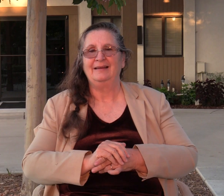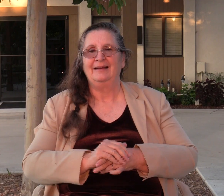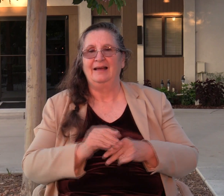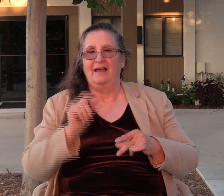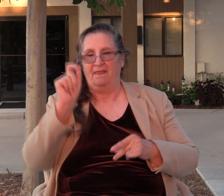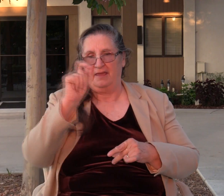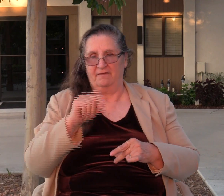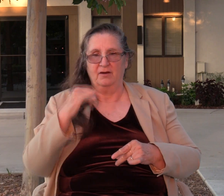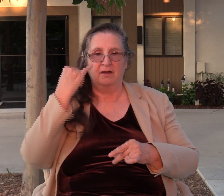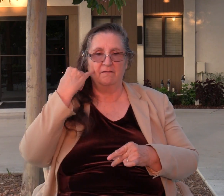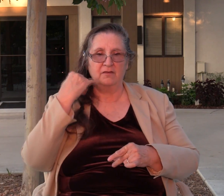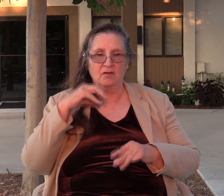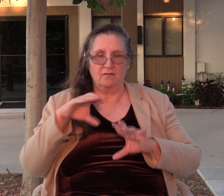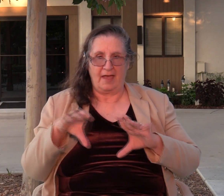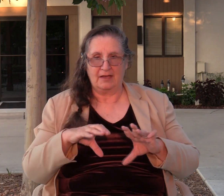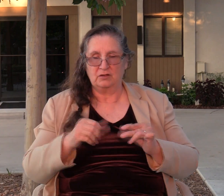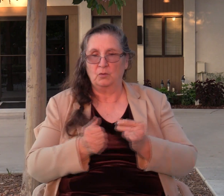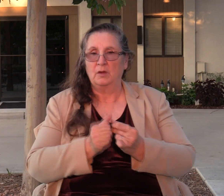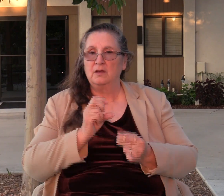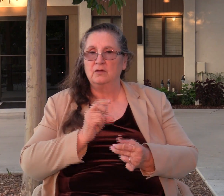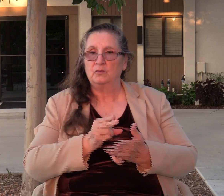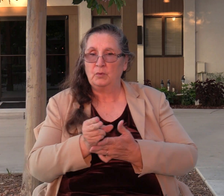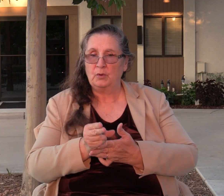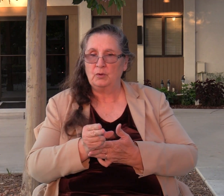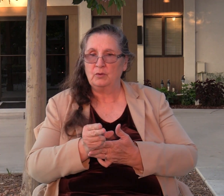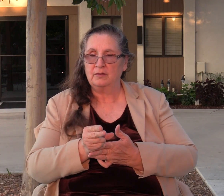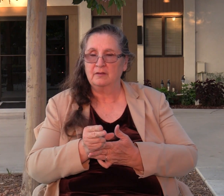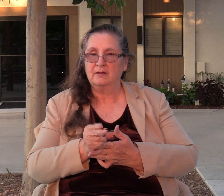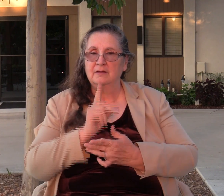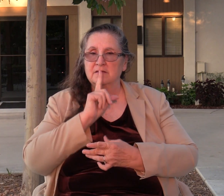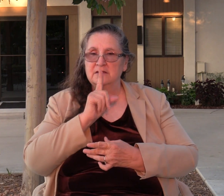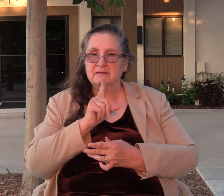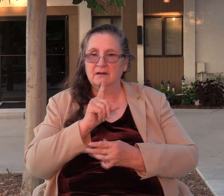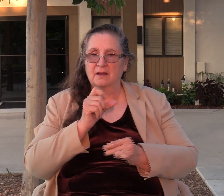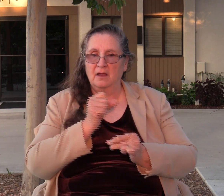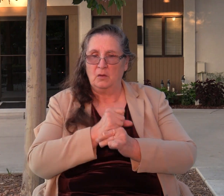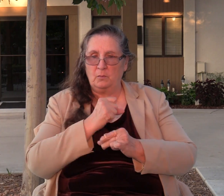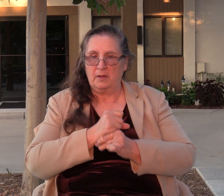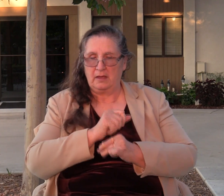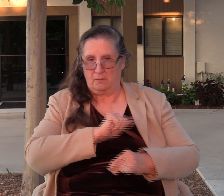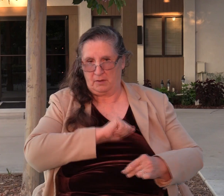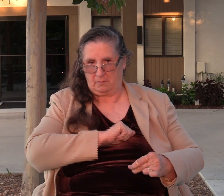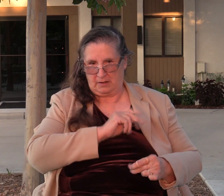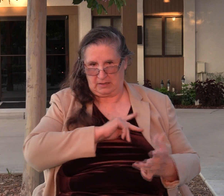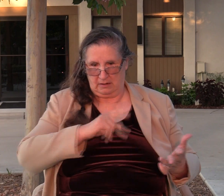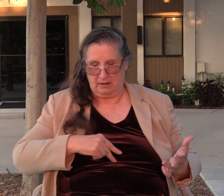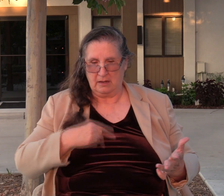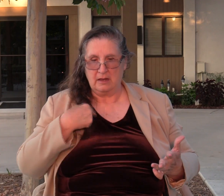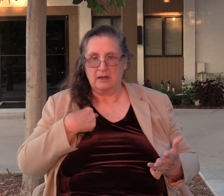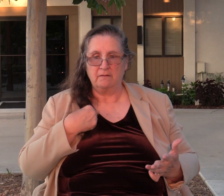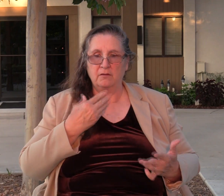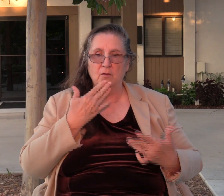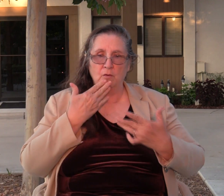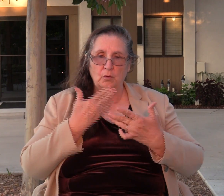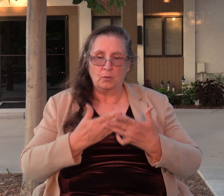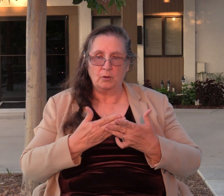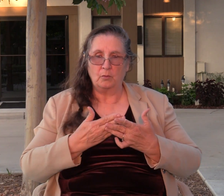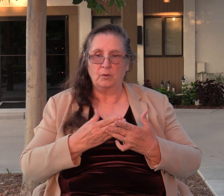if you have acted in truth and in sincerity in making Abimelech king, and if you have dealt well with Drebbel and his house,